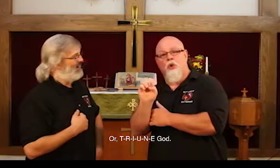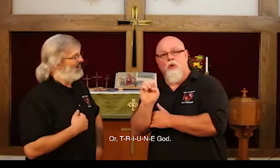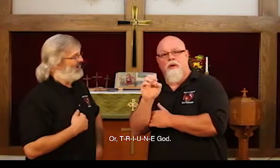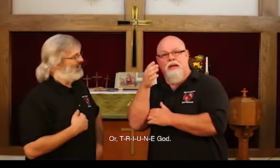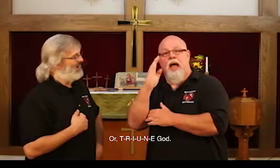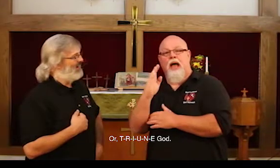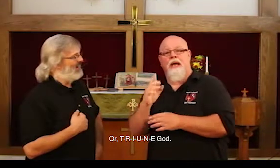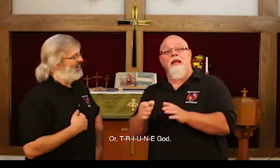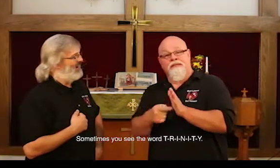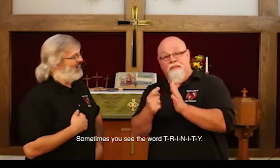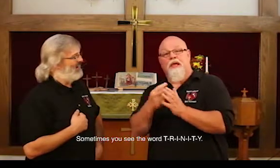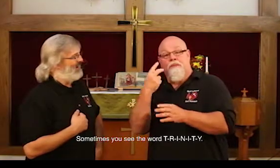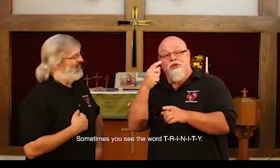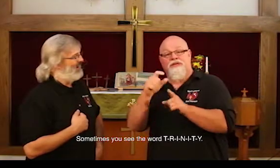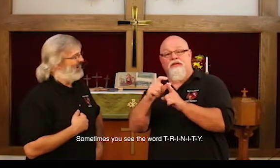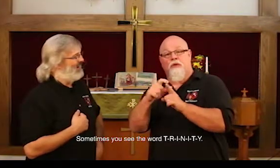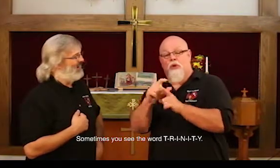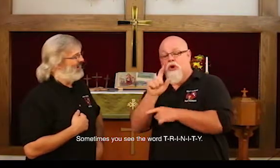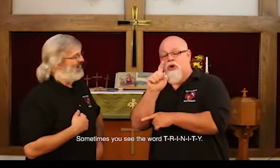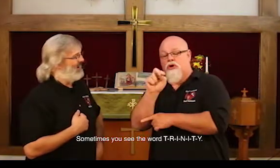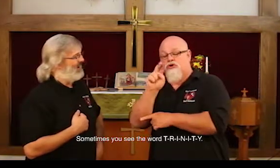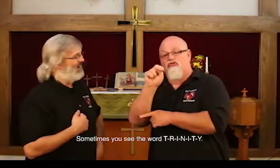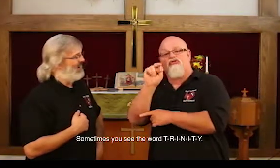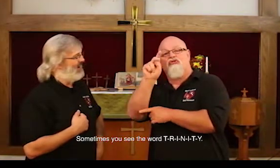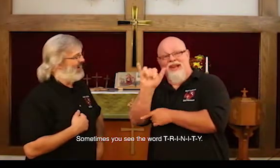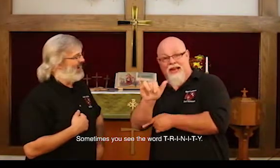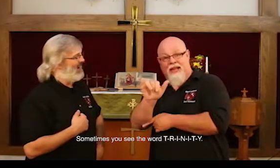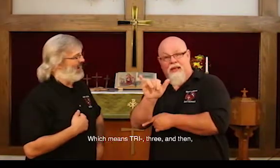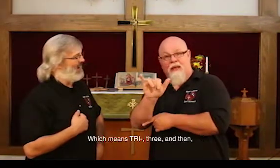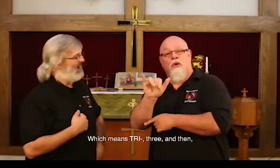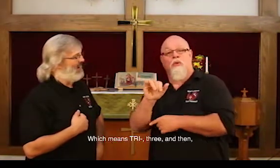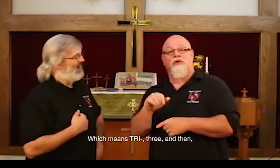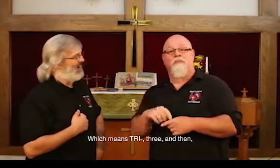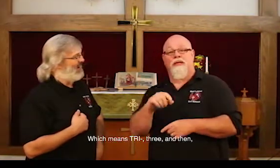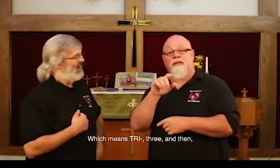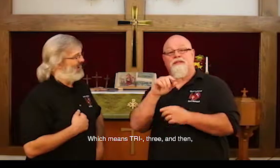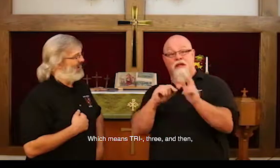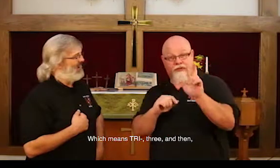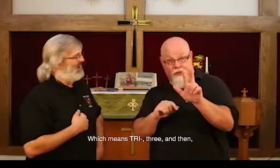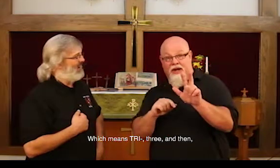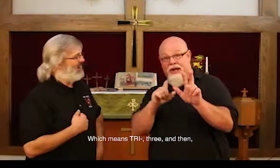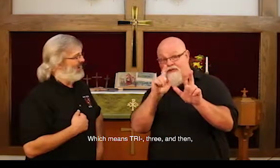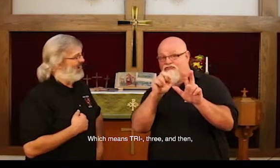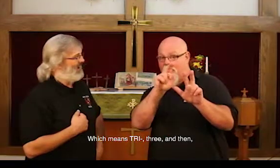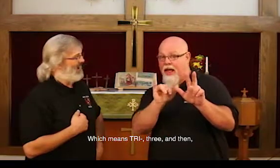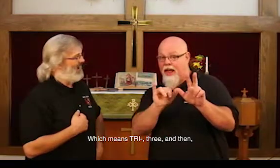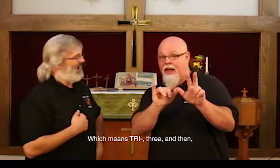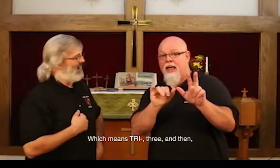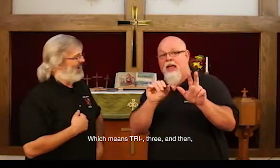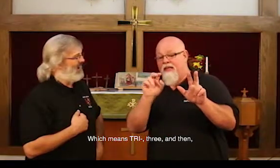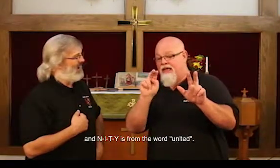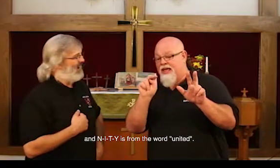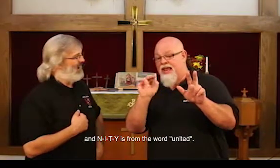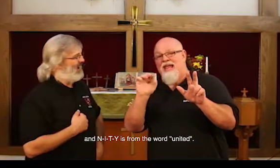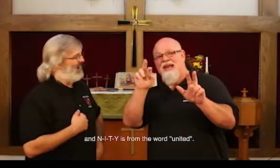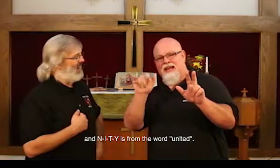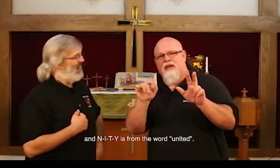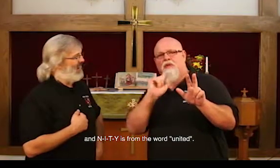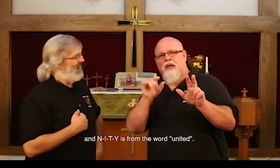un, ga, sometimes you see the word trinity, which means three, tri, and then entity really